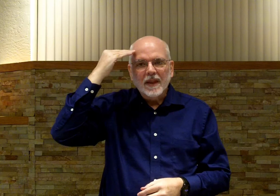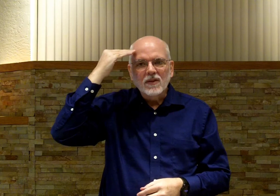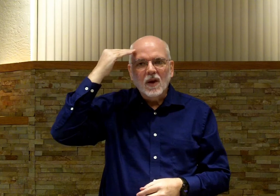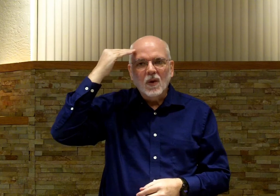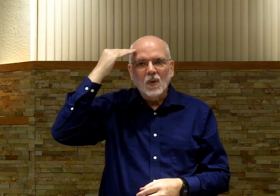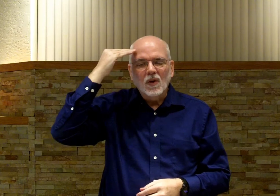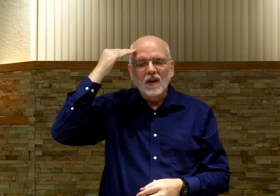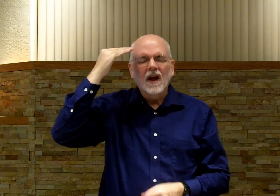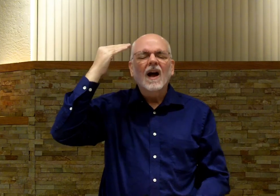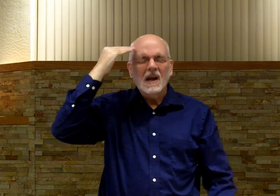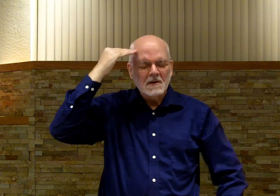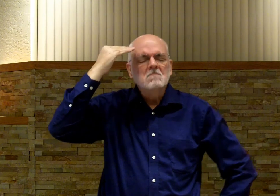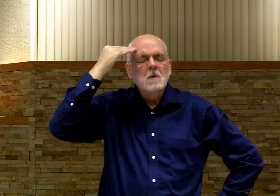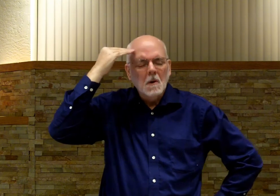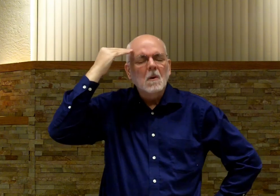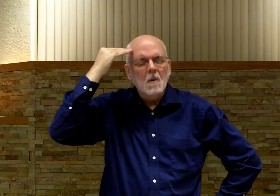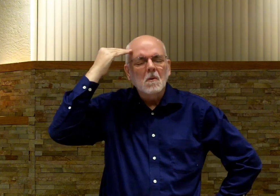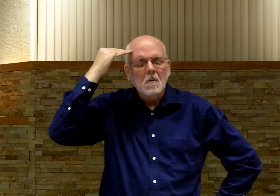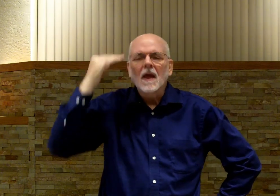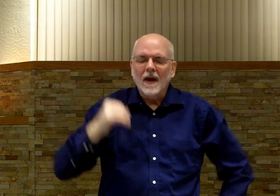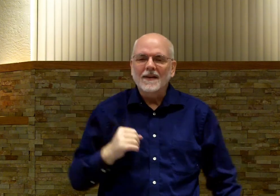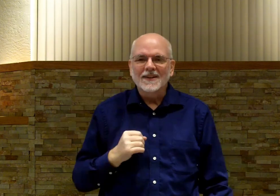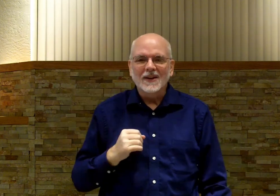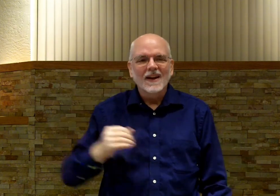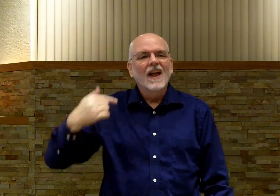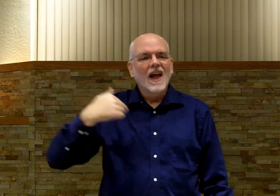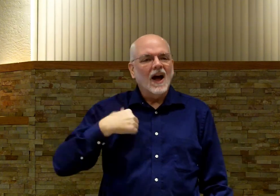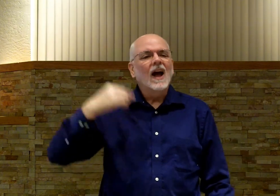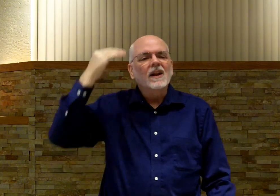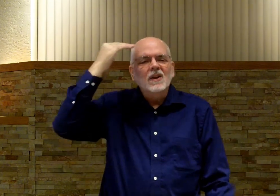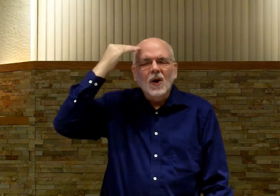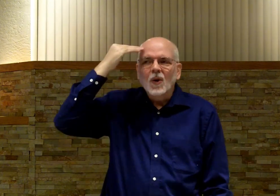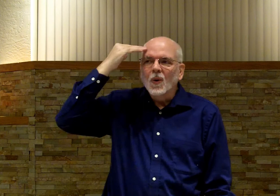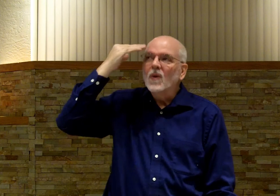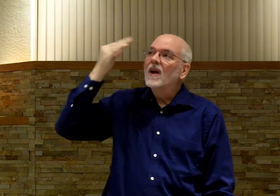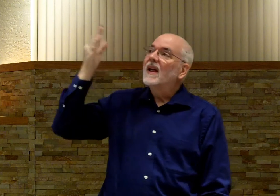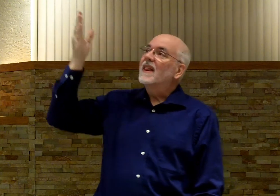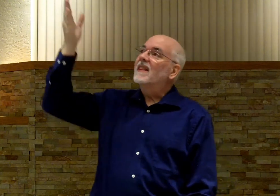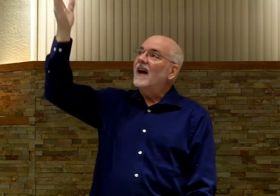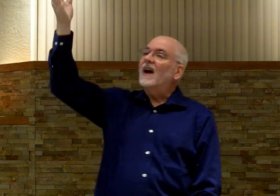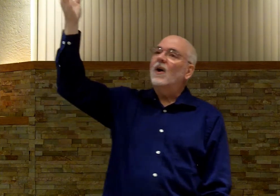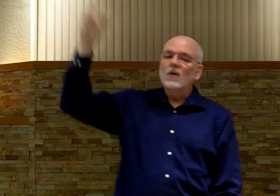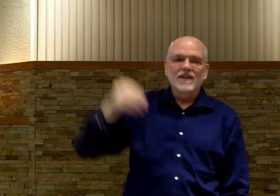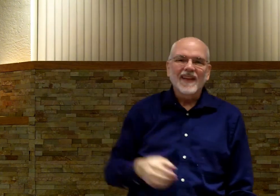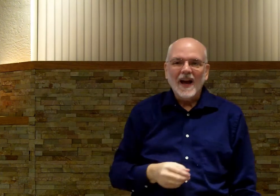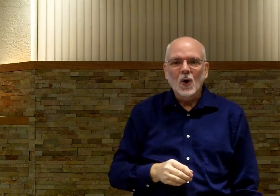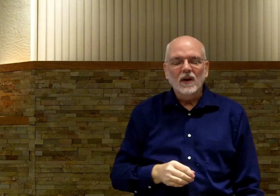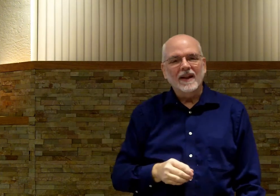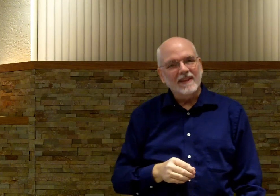Know. I know that. All right? I know. Thou. Thou and